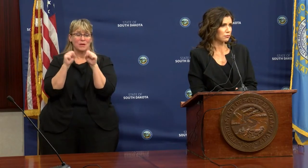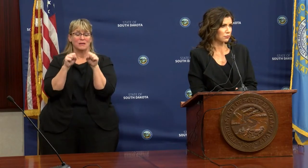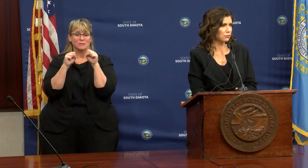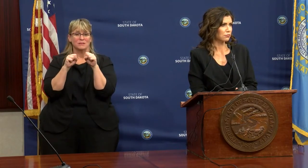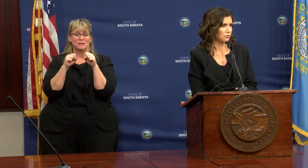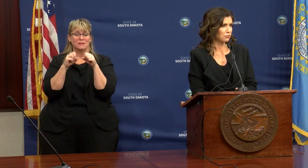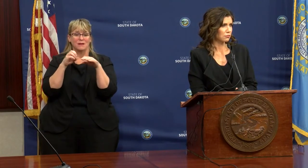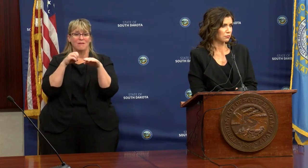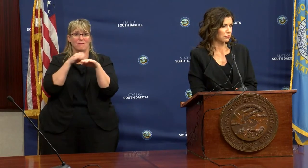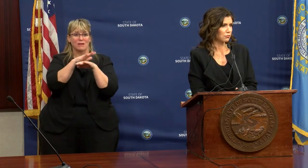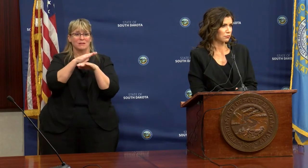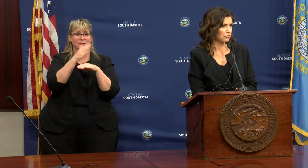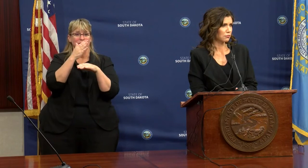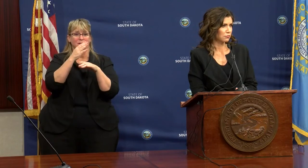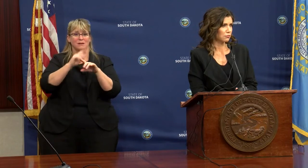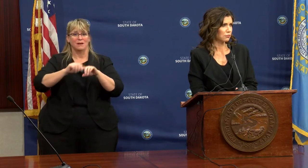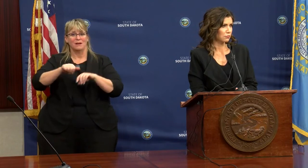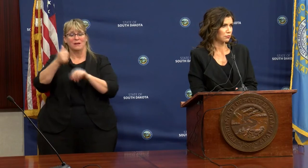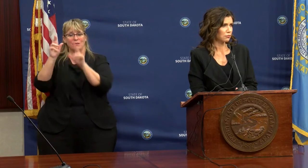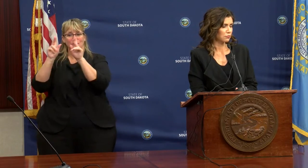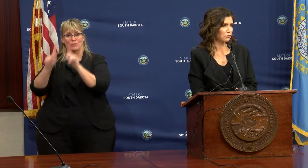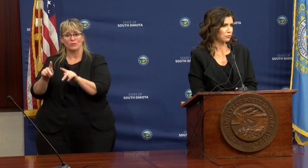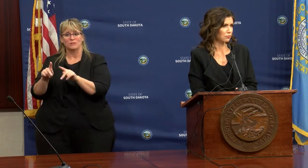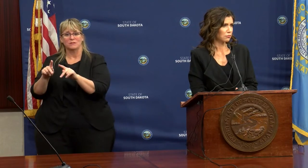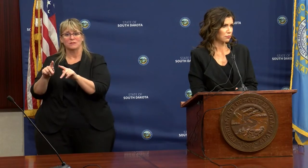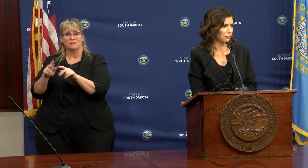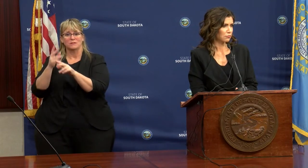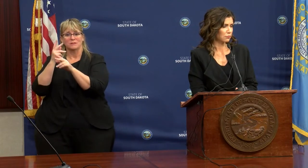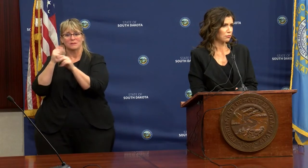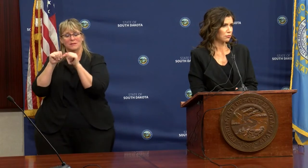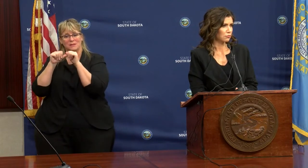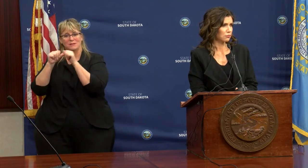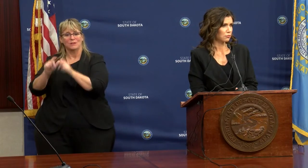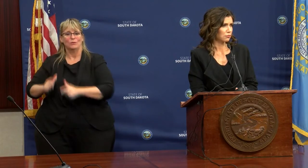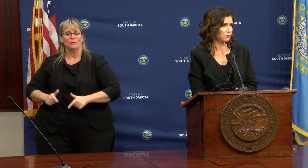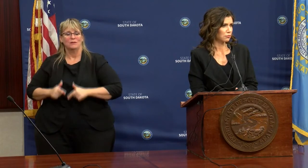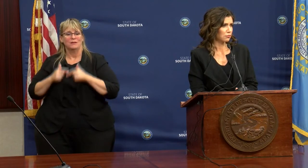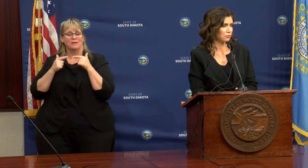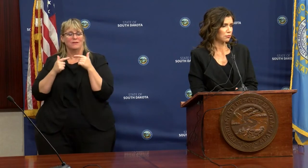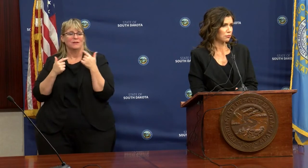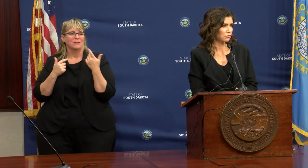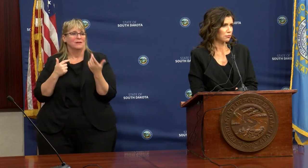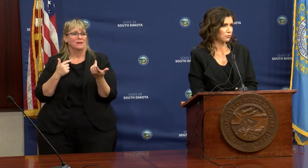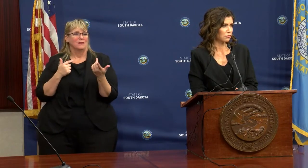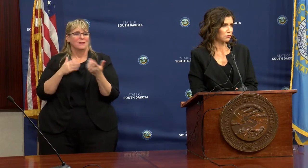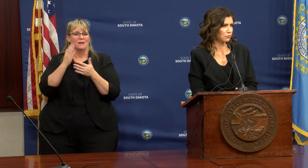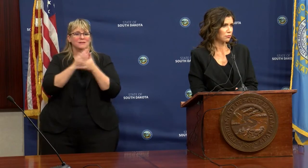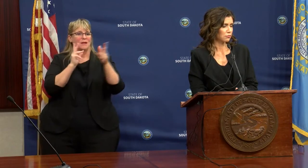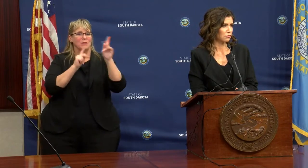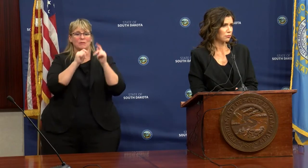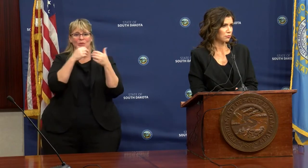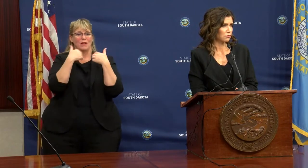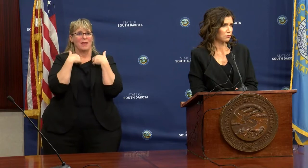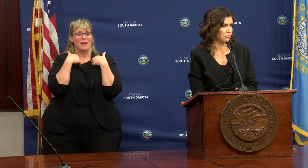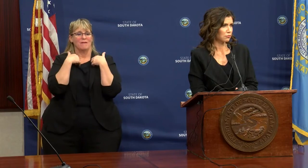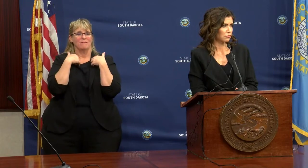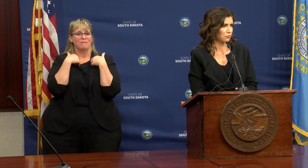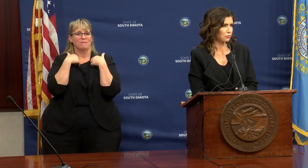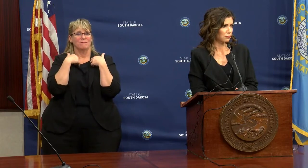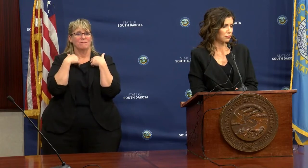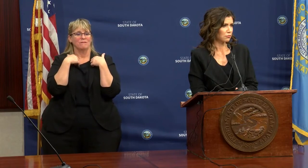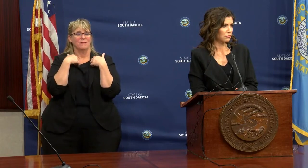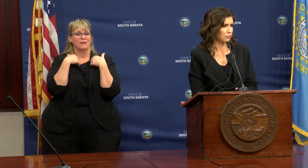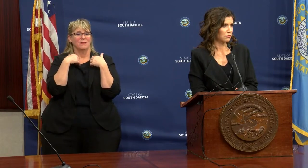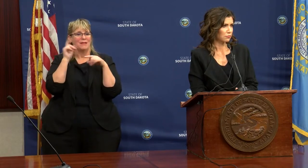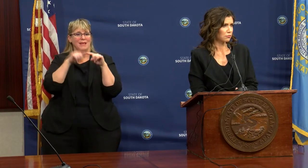affecting someone else's ability to keep on living, then some people have no choice to leave their homes